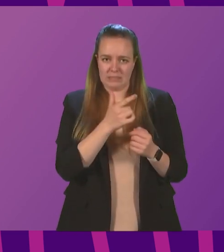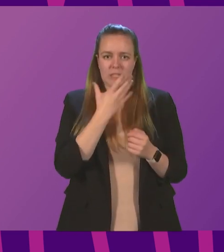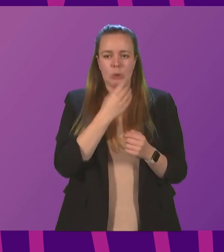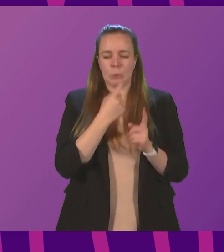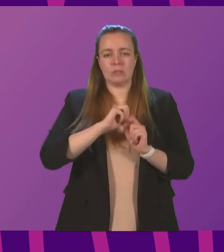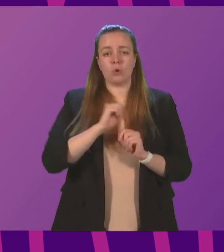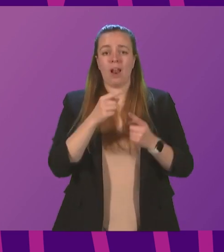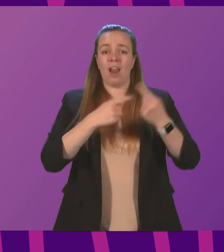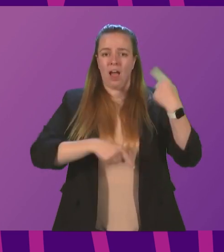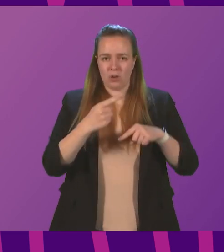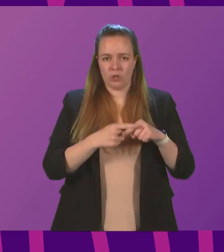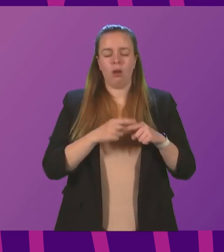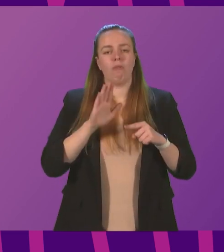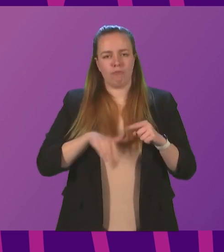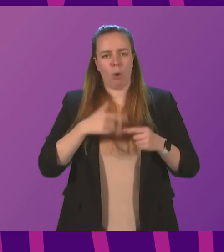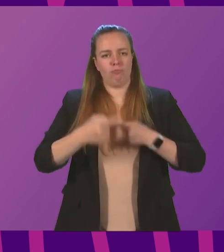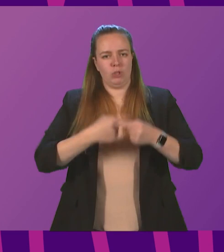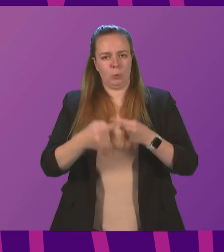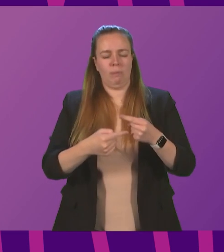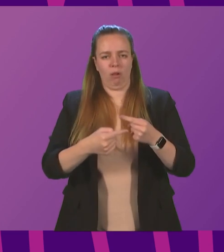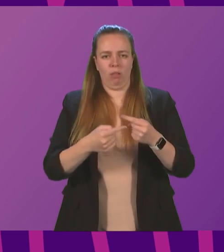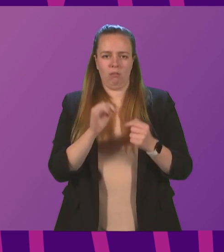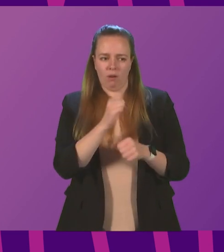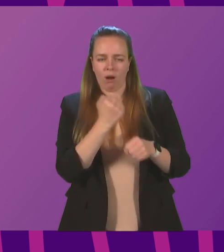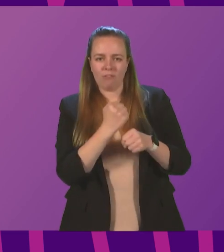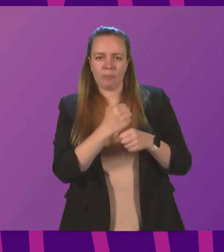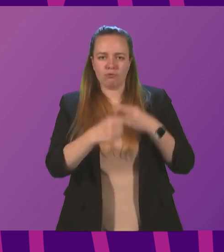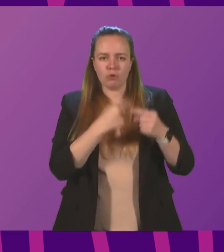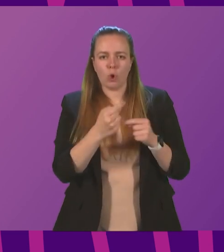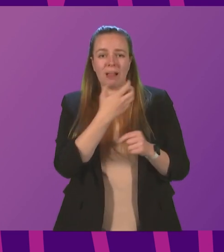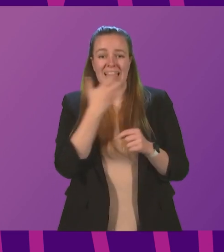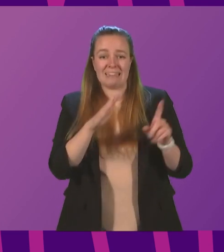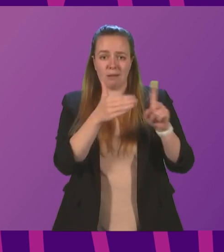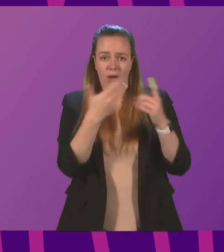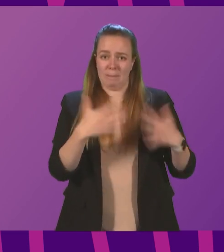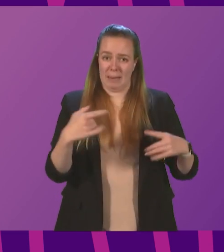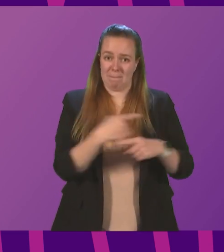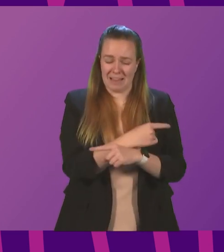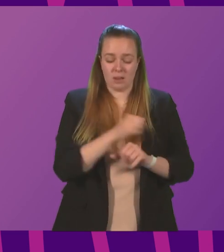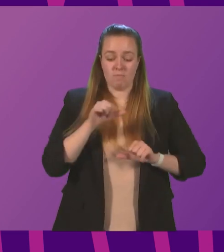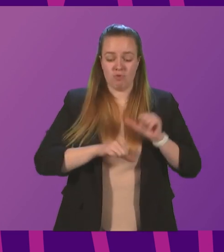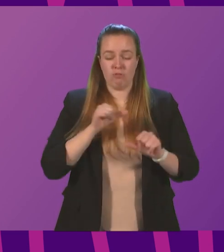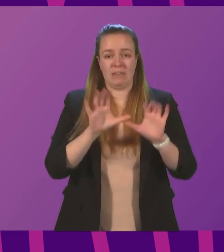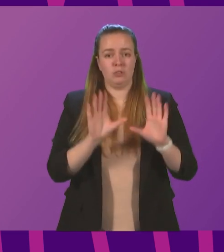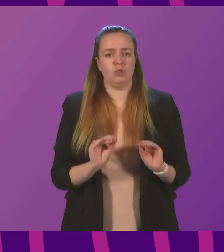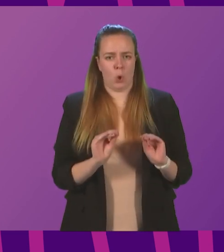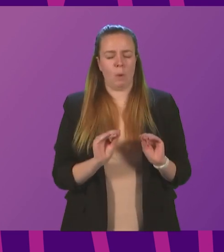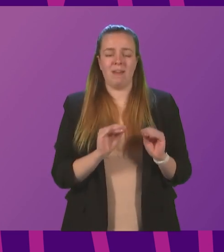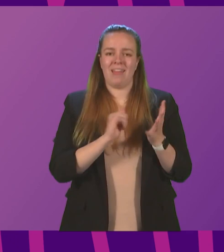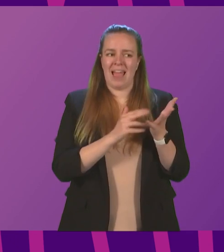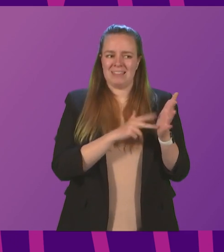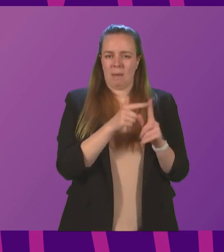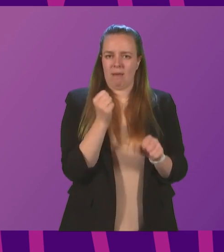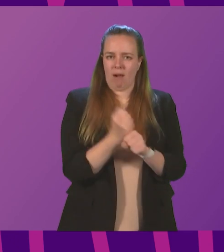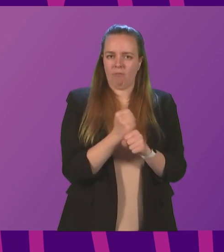year was from renewables. Her Government's renewable heat target was missed and progress has stalled. The SNP